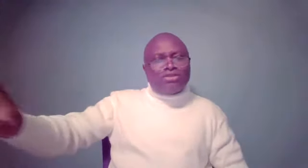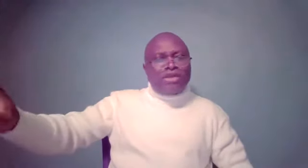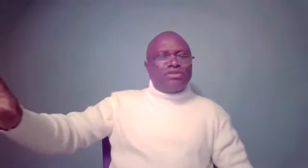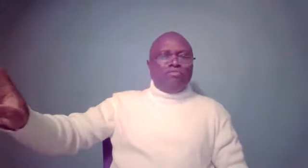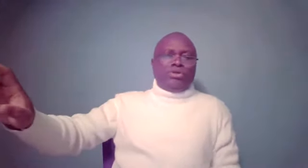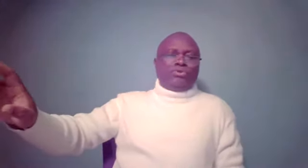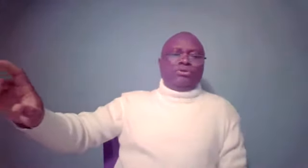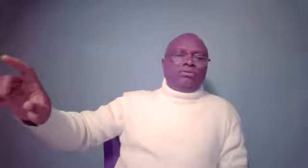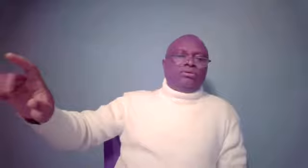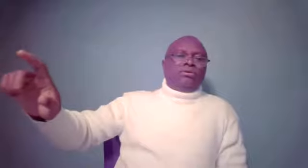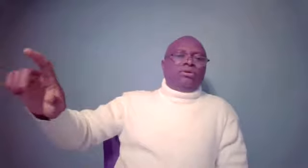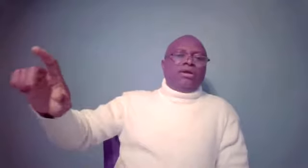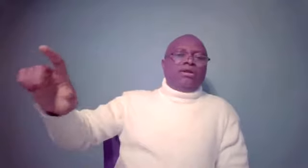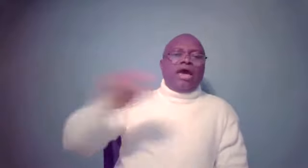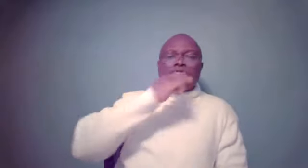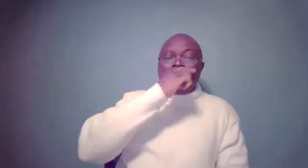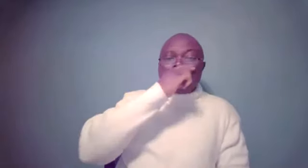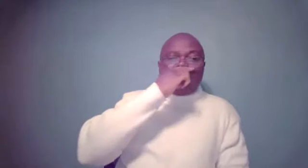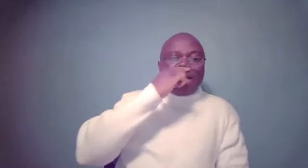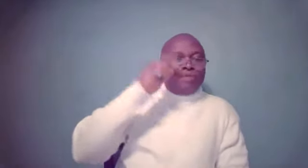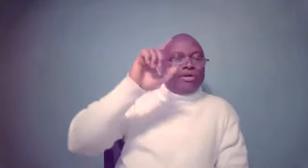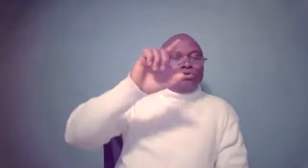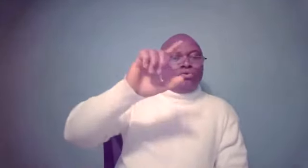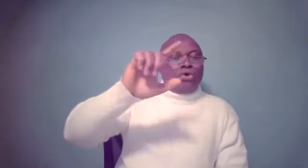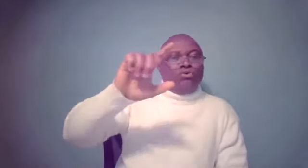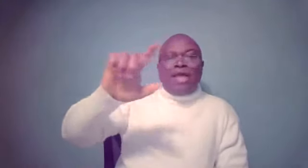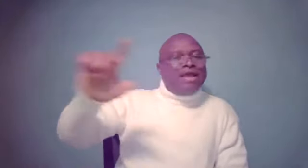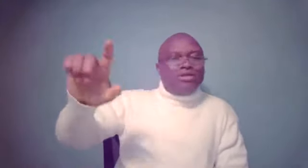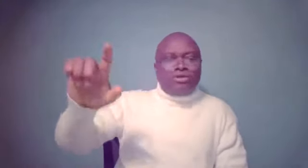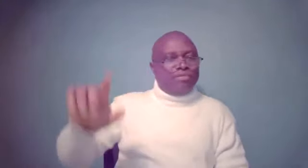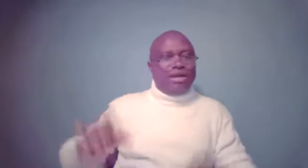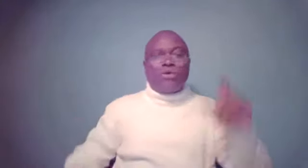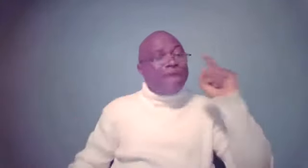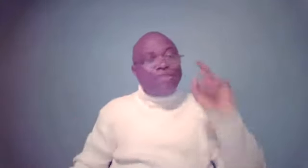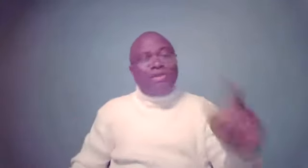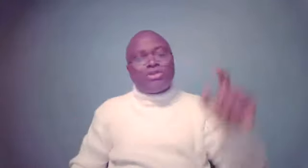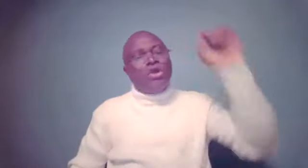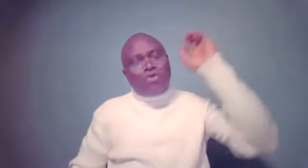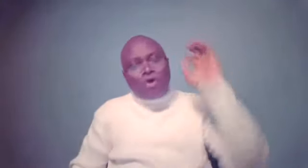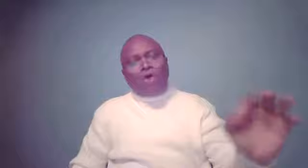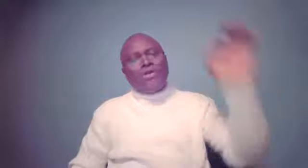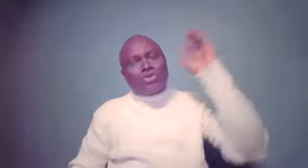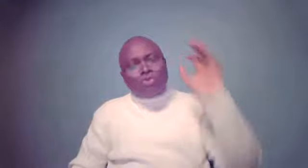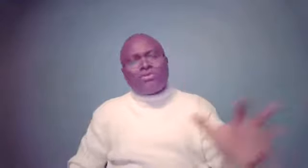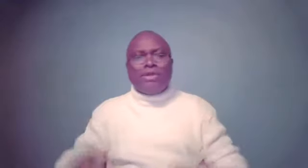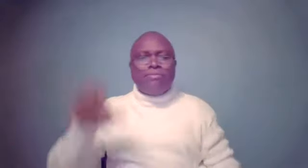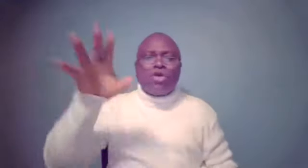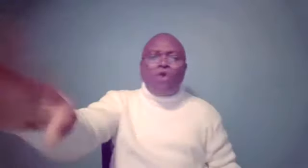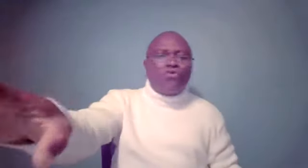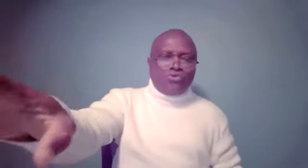stages of ministry. And Ananias was, he was blind. Ananias was the one who laid hands on him. And it was by revelation. God instructed him, go to